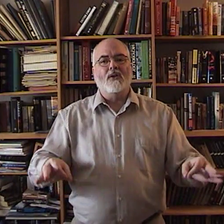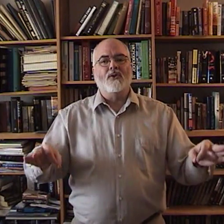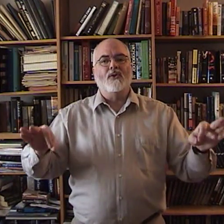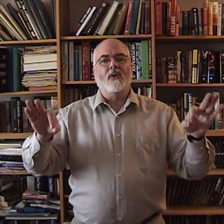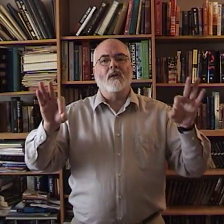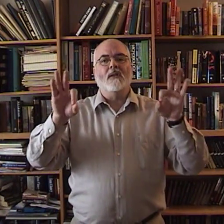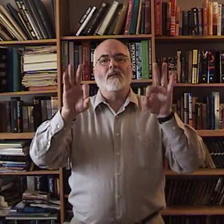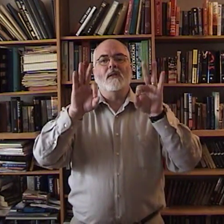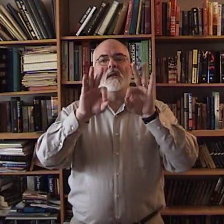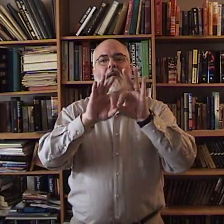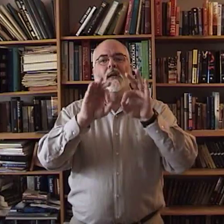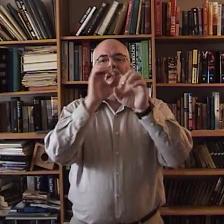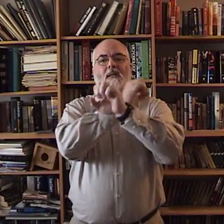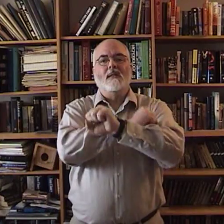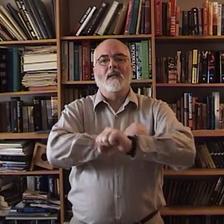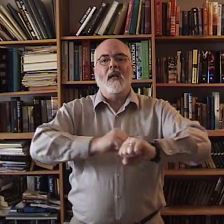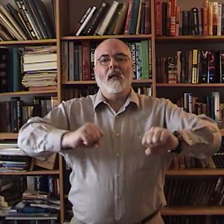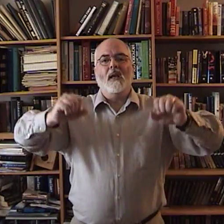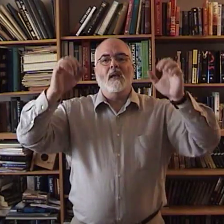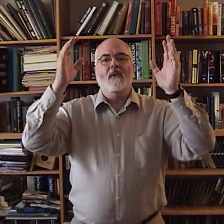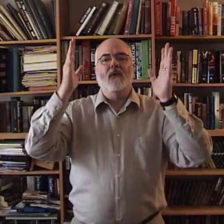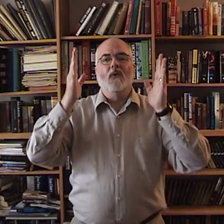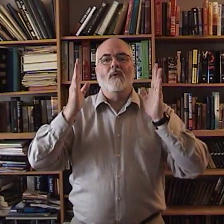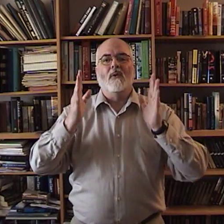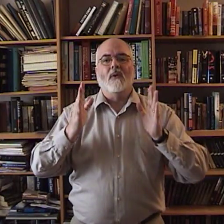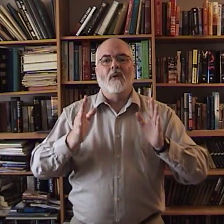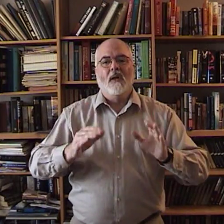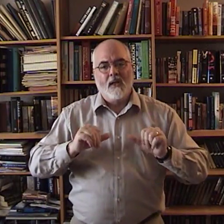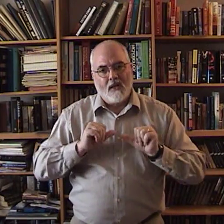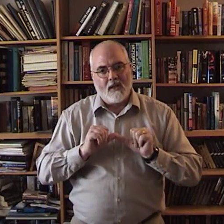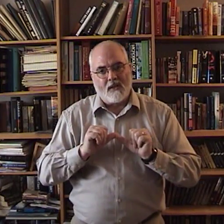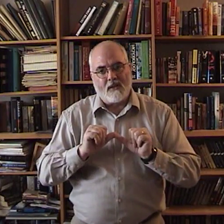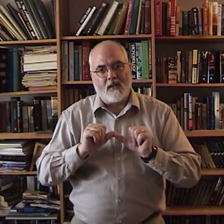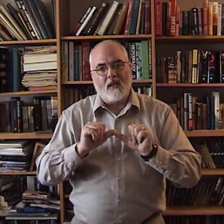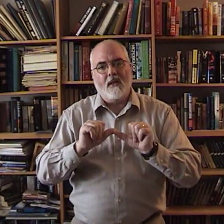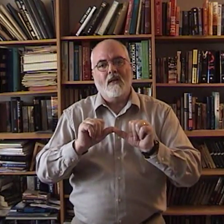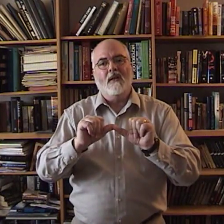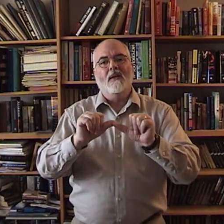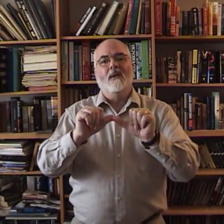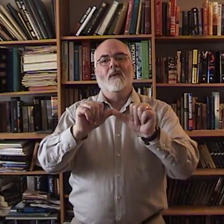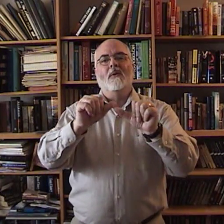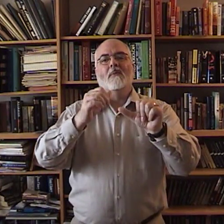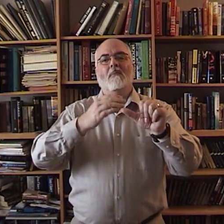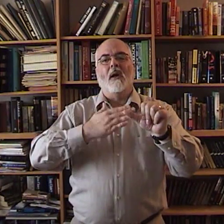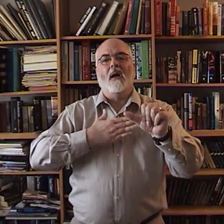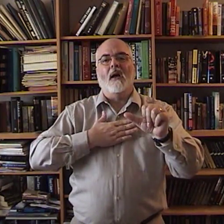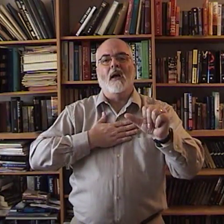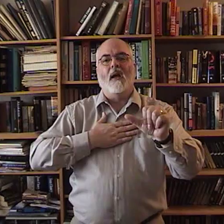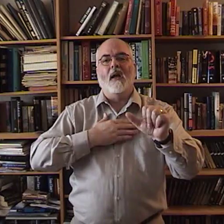Precious Savior, still my